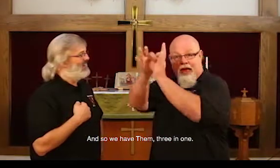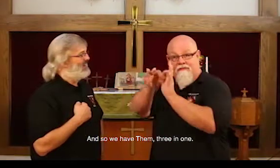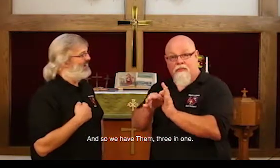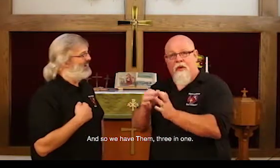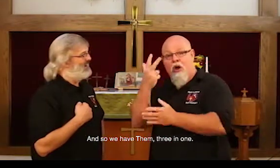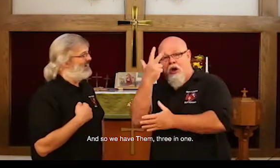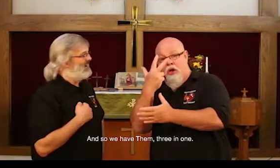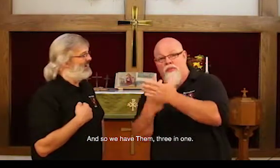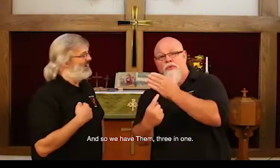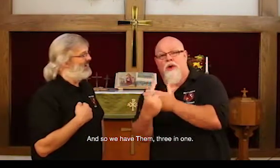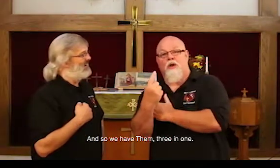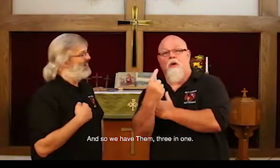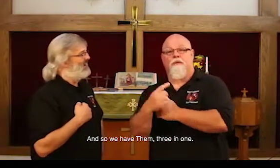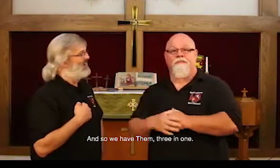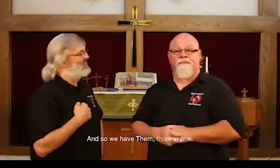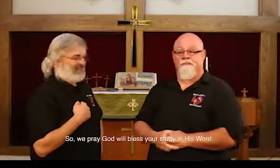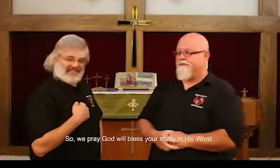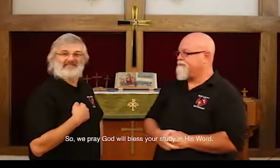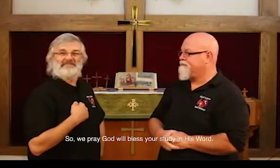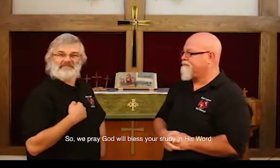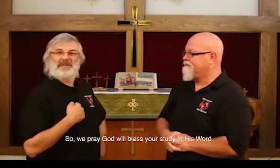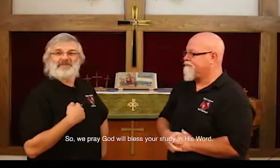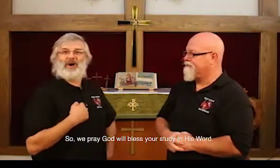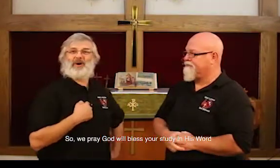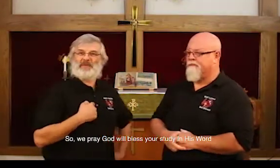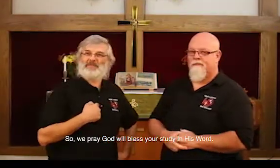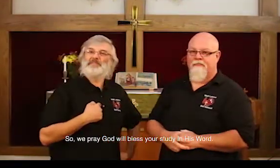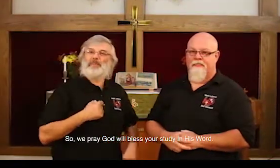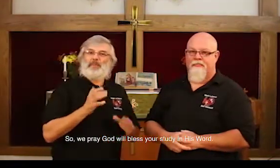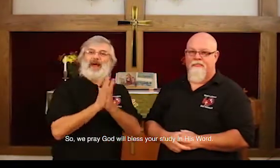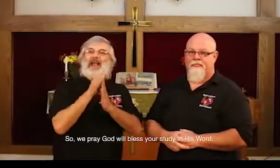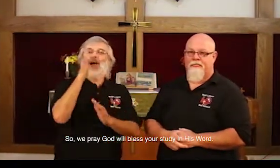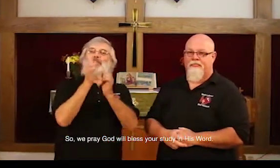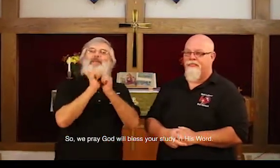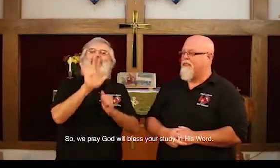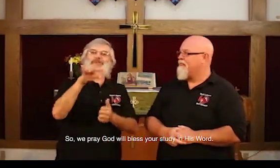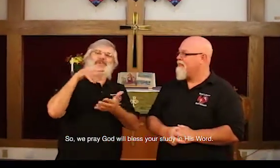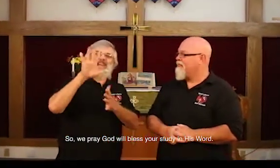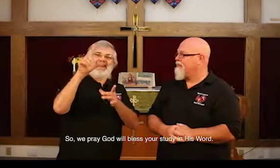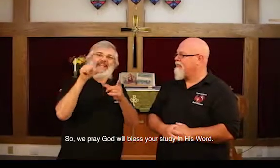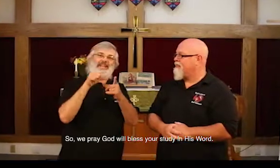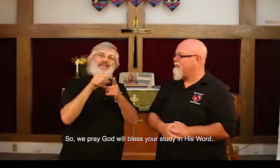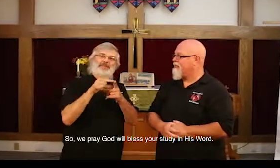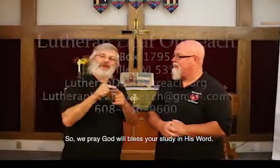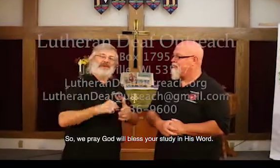have them three in one, so we pray God will bless your state, that he became his word.